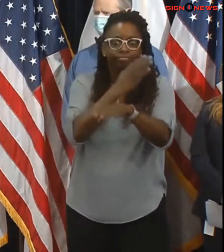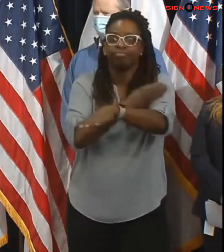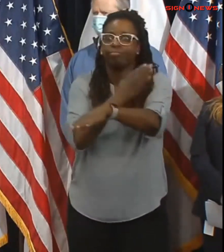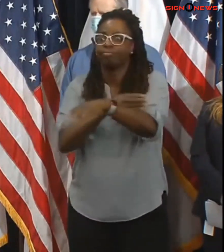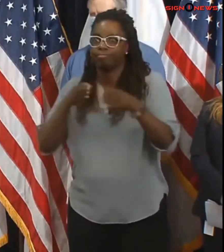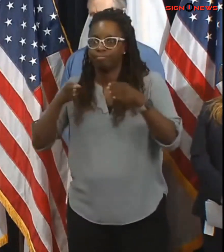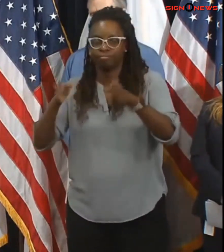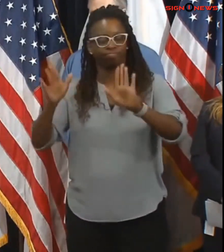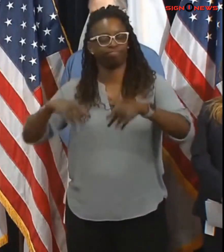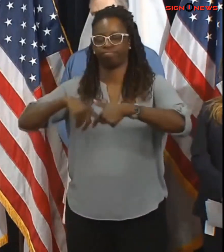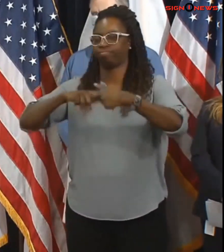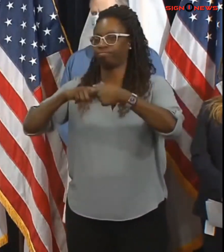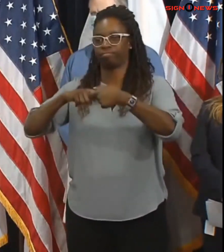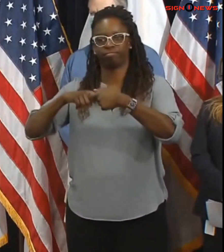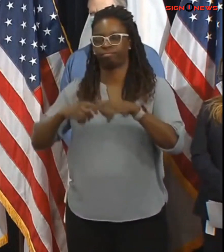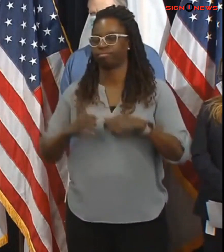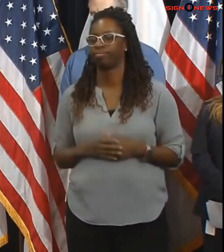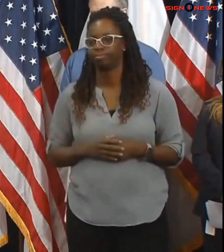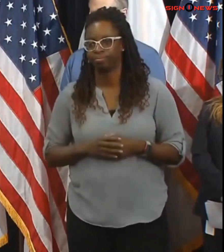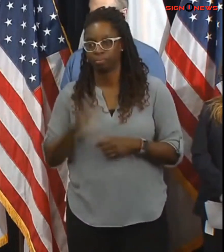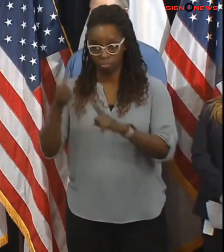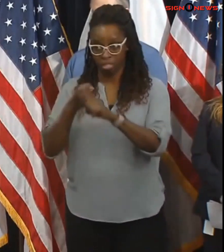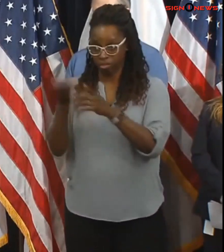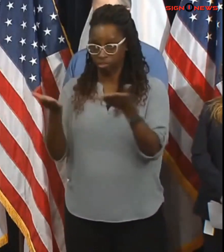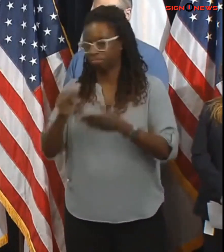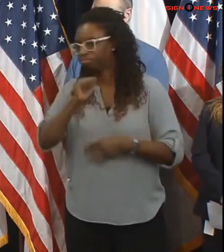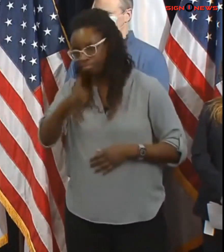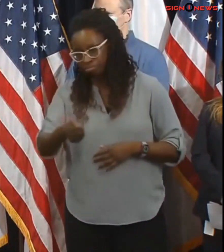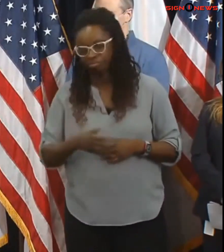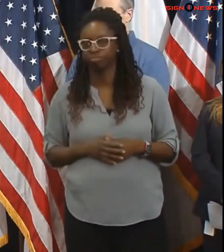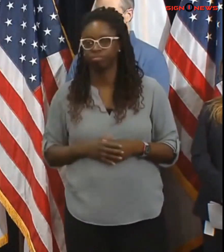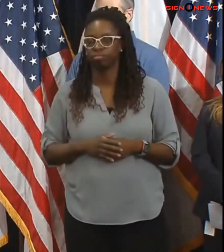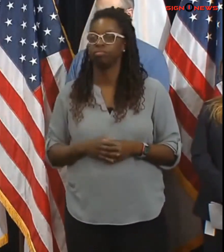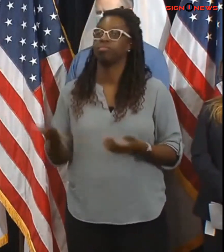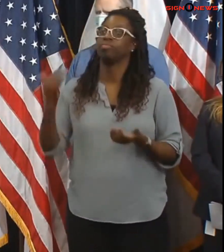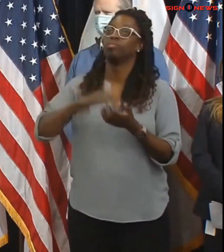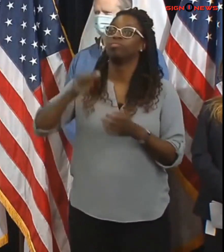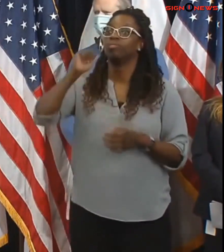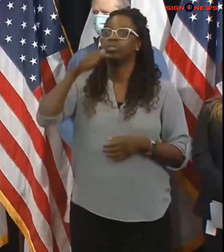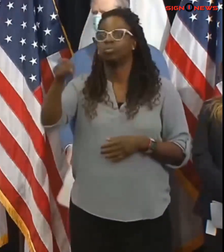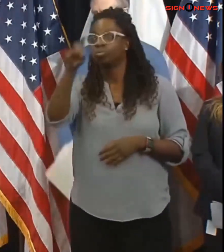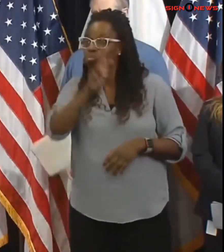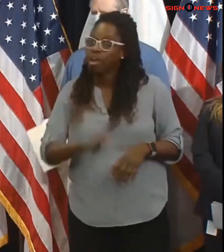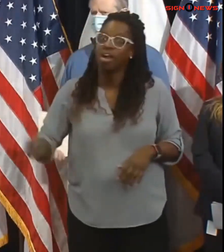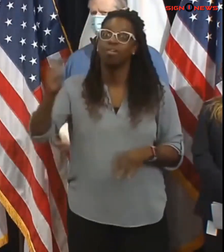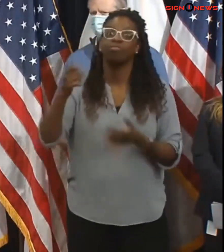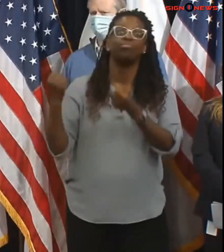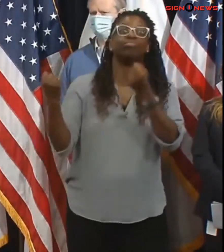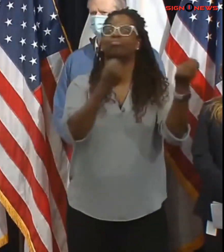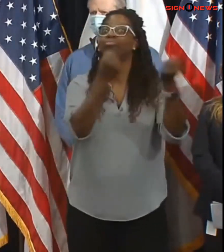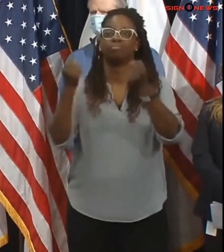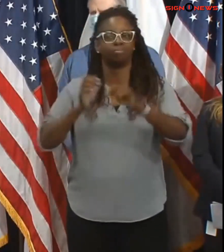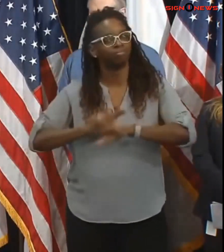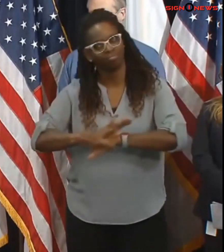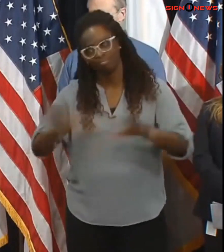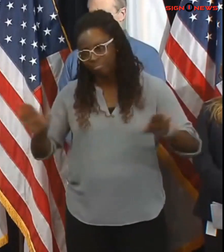reiterate travel will be very difficult tomorrow you should not be out traveling unless you have something essential to do